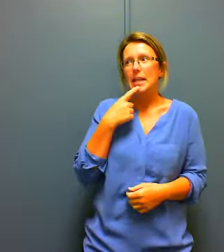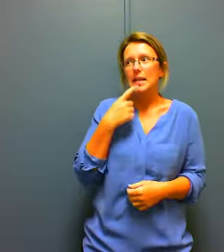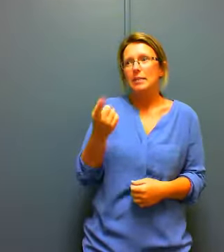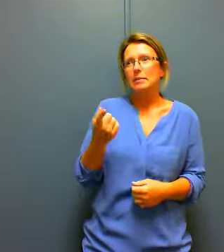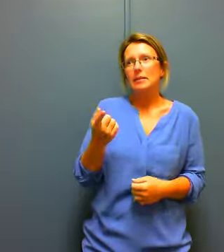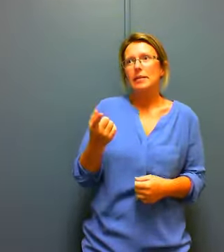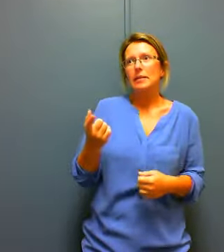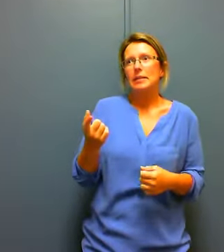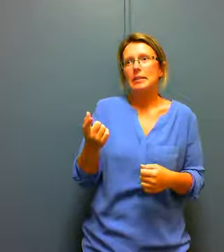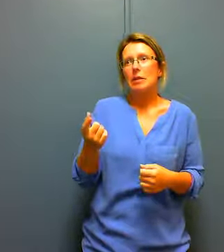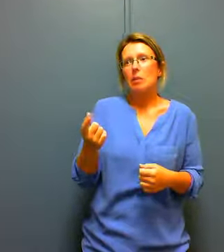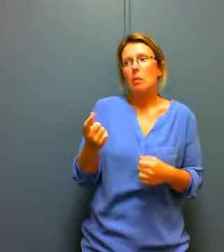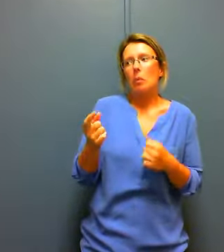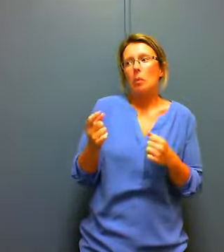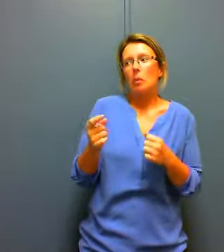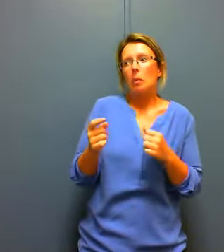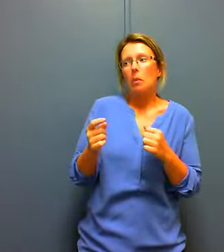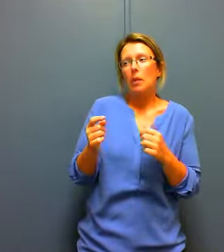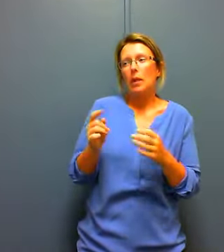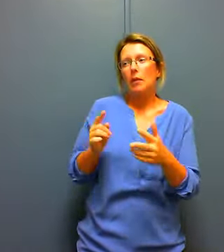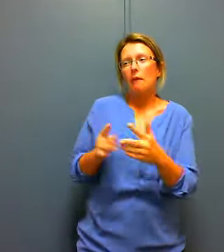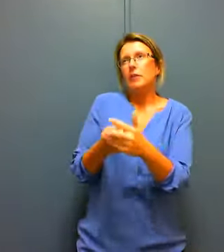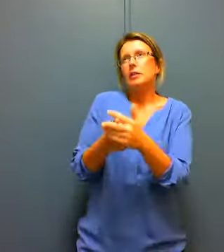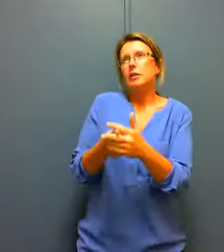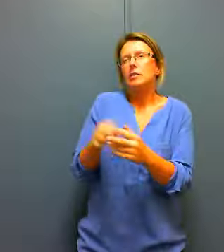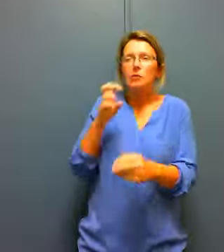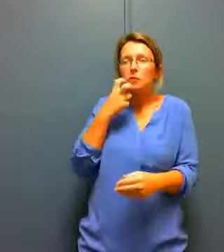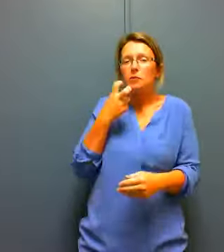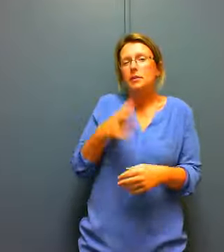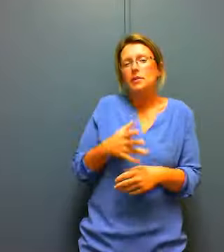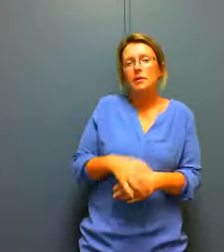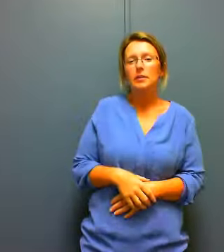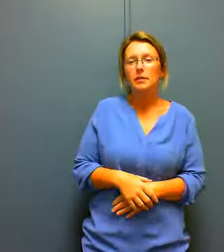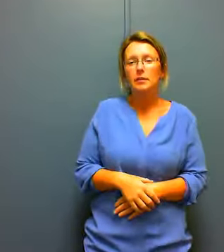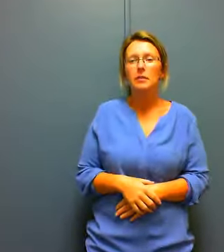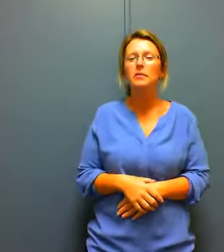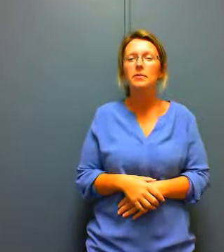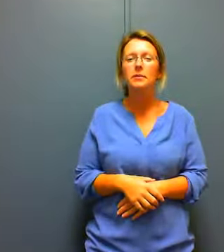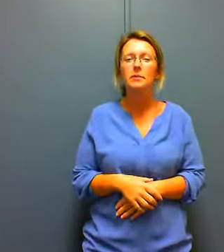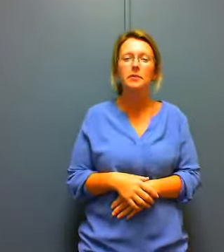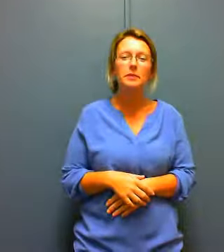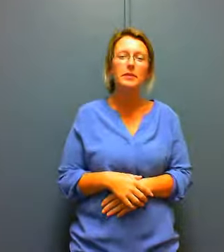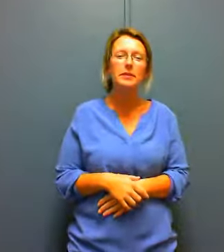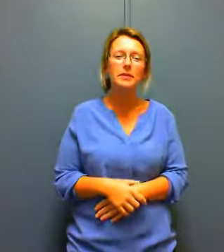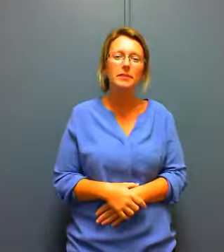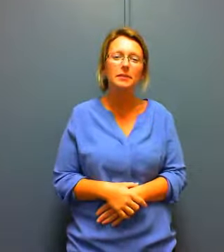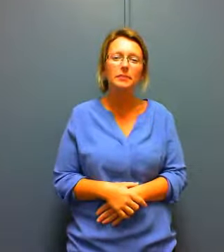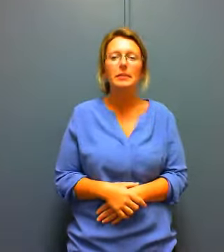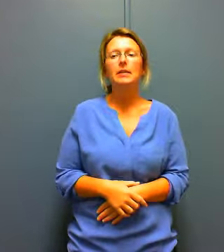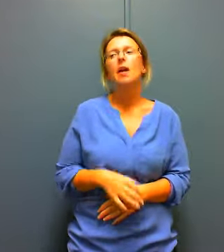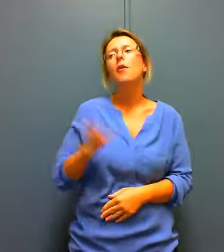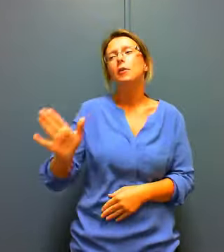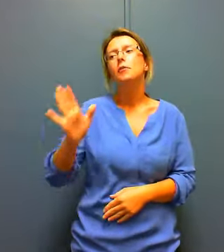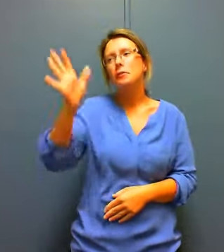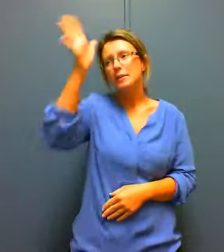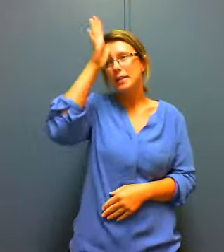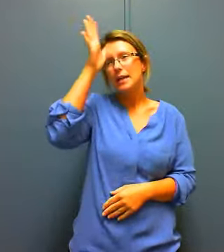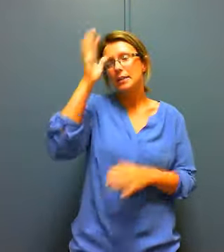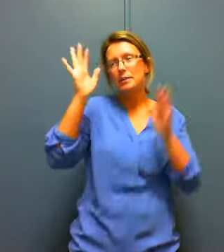pull the gun like oh people don't do that I'm just kidding he's your dad is amazing he's really nice and um